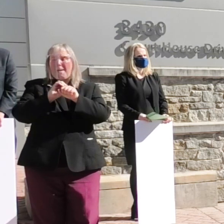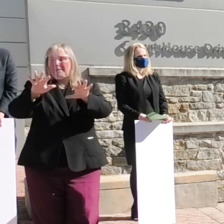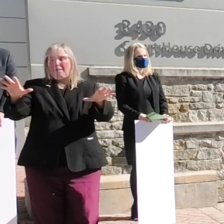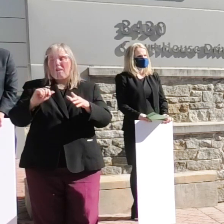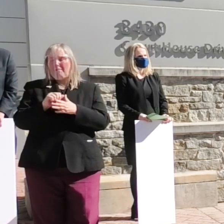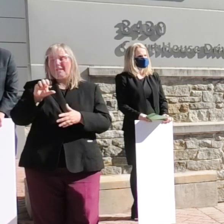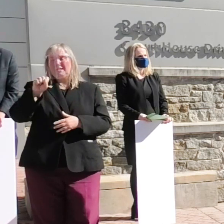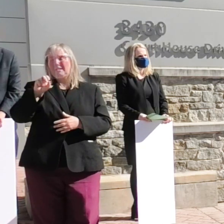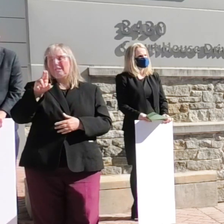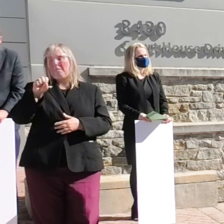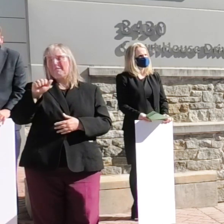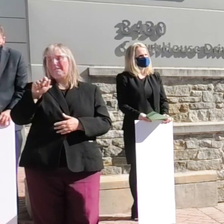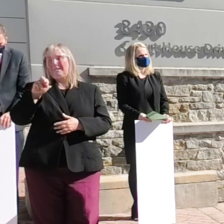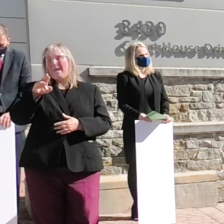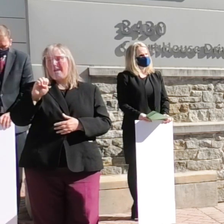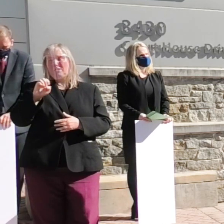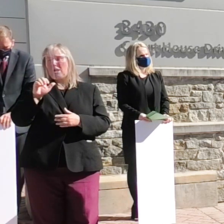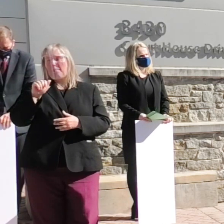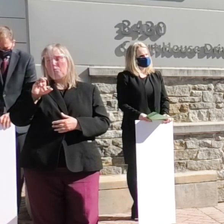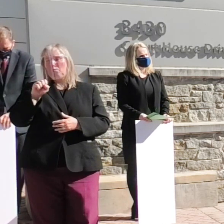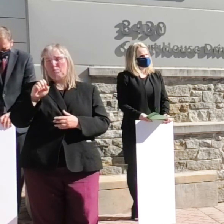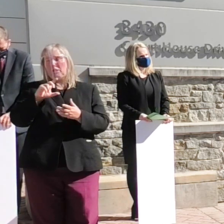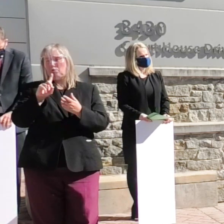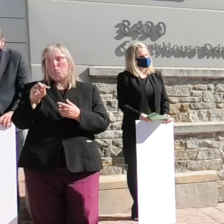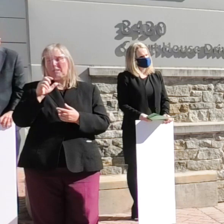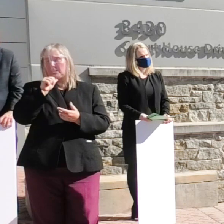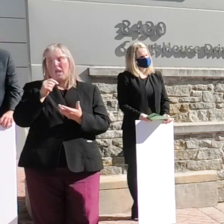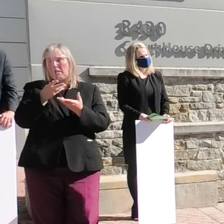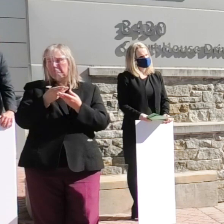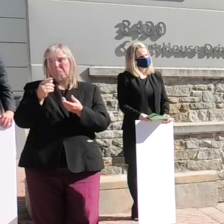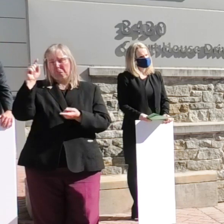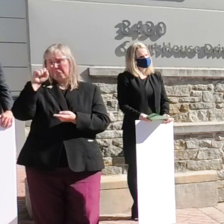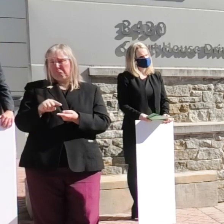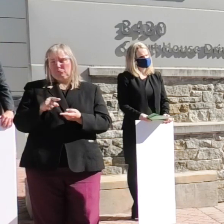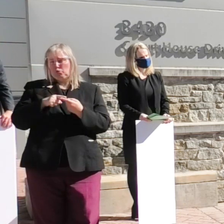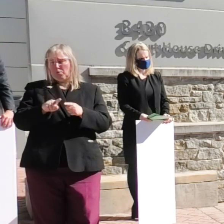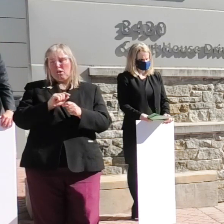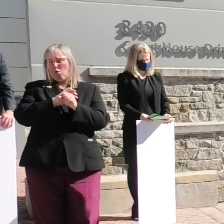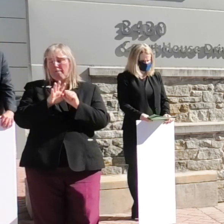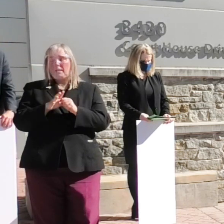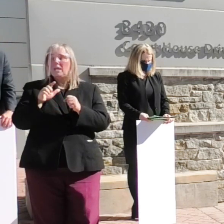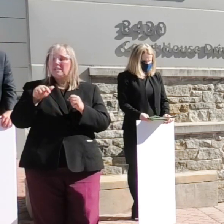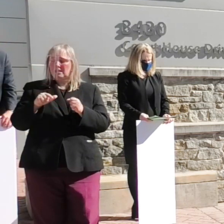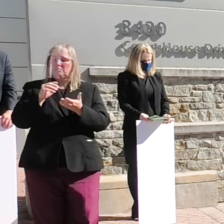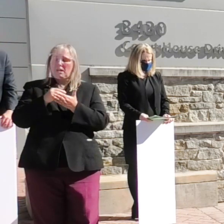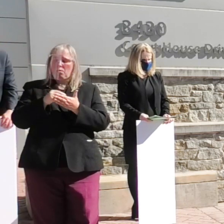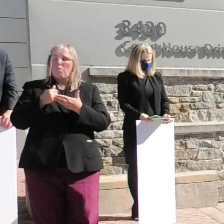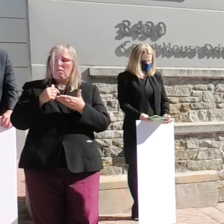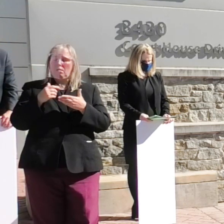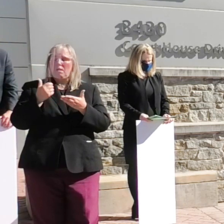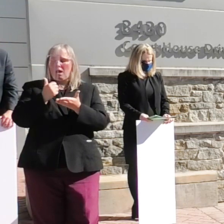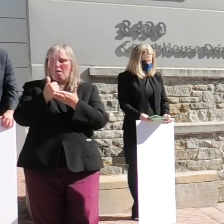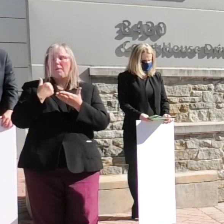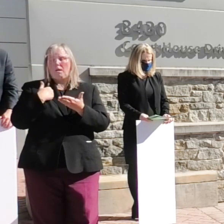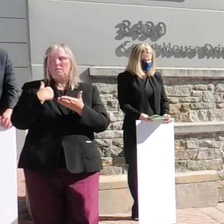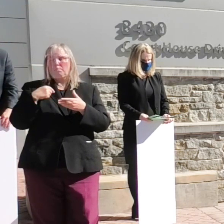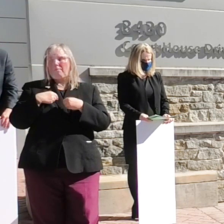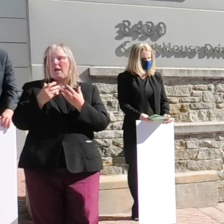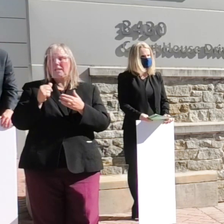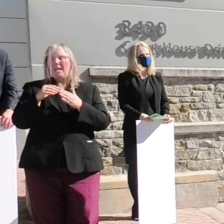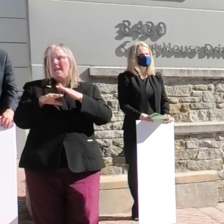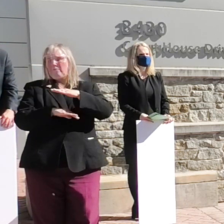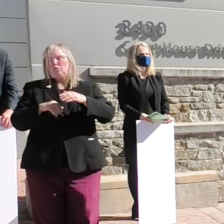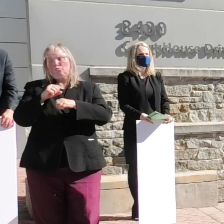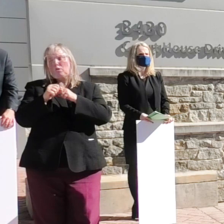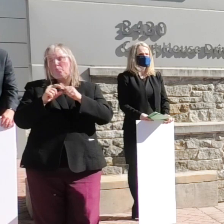disorder has not subsided during covid this funding will allow us to build the infrastructure we need to serve our clients through the product we are